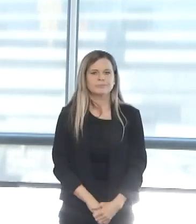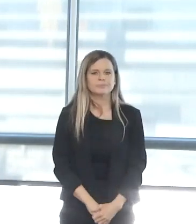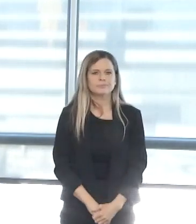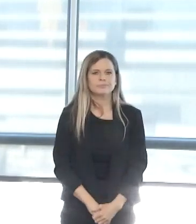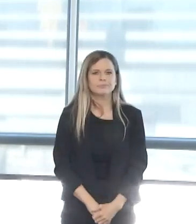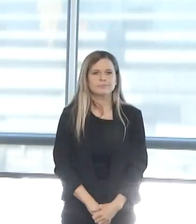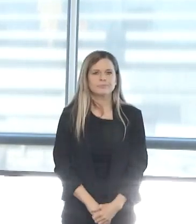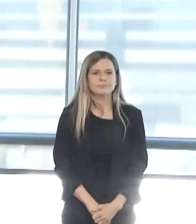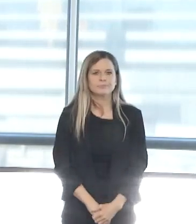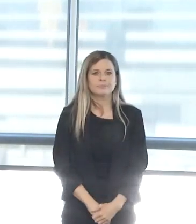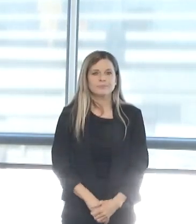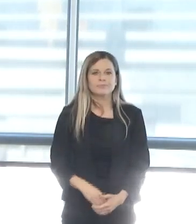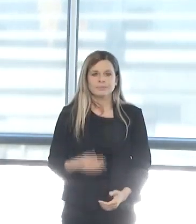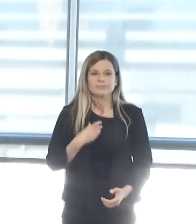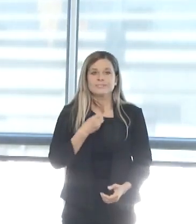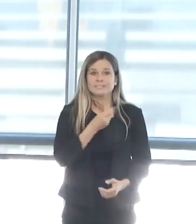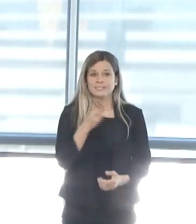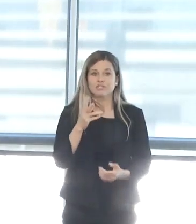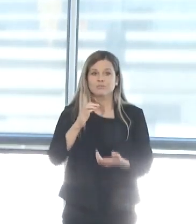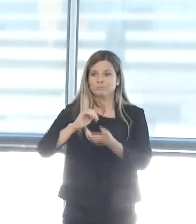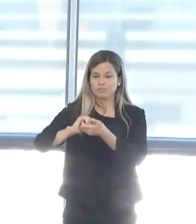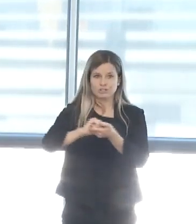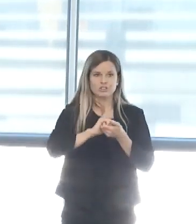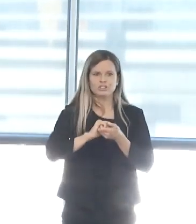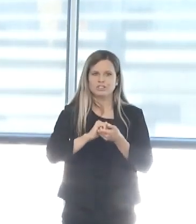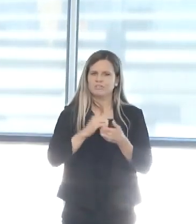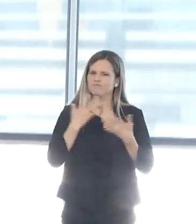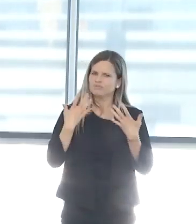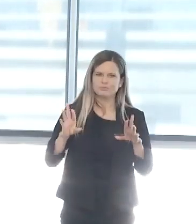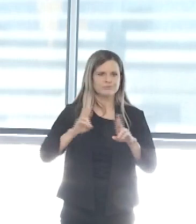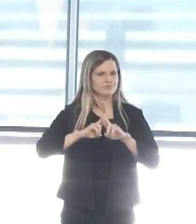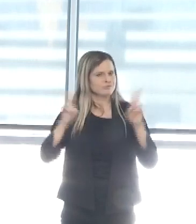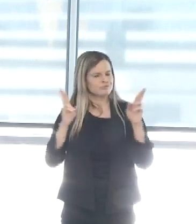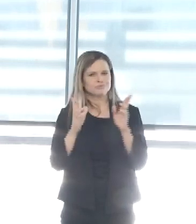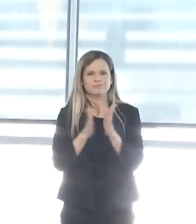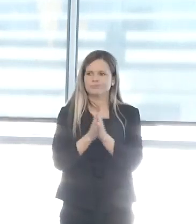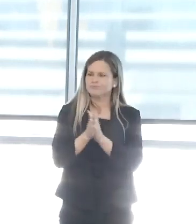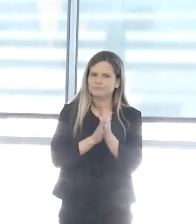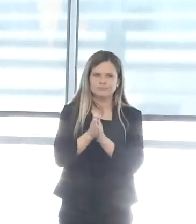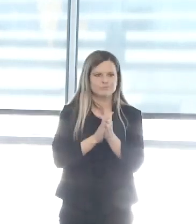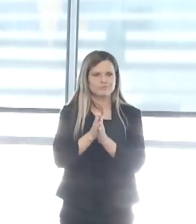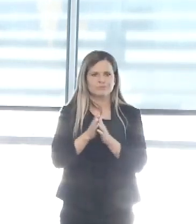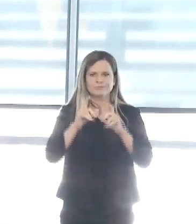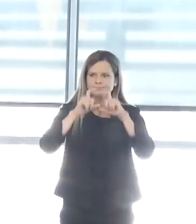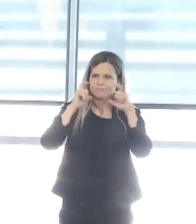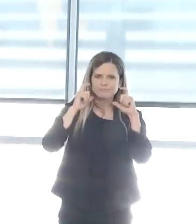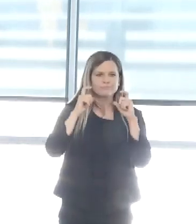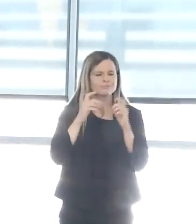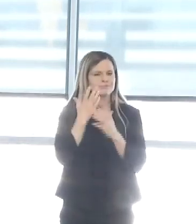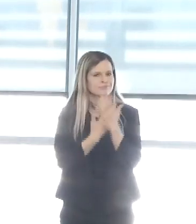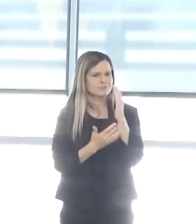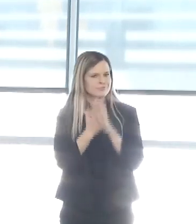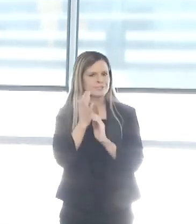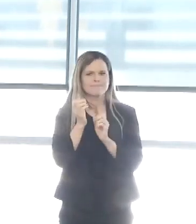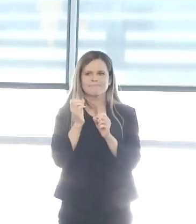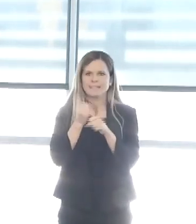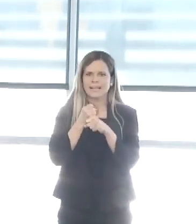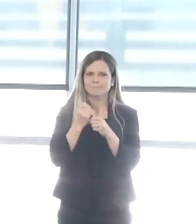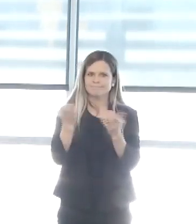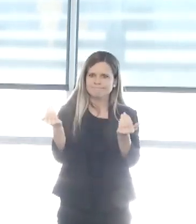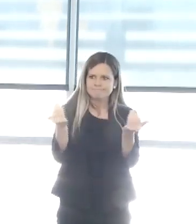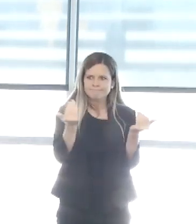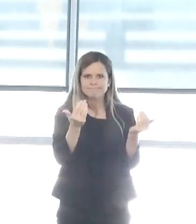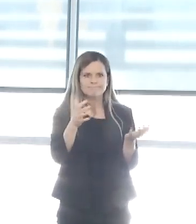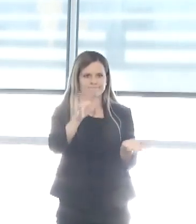manufacture masks and PPE and to bring several types of masks to our campus and in-kind